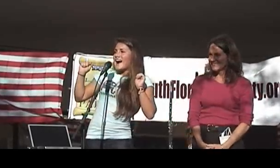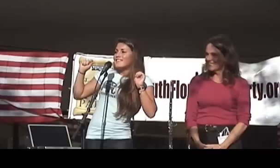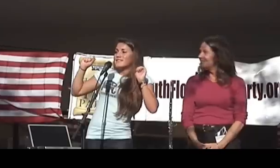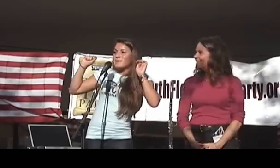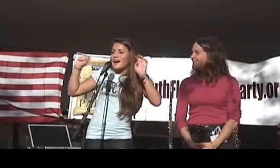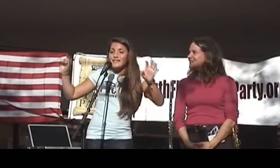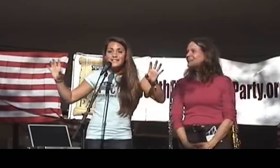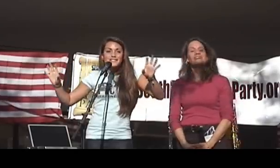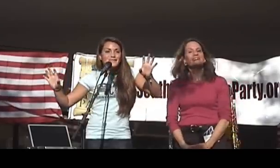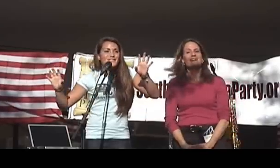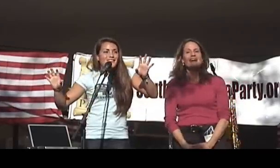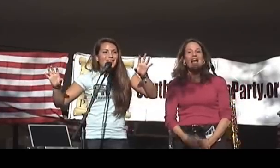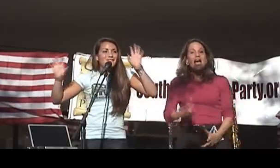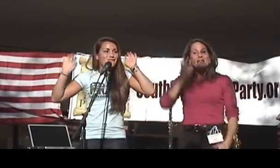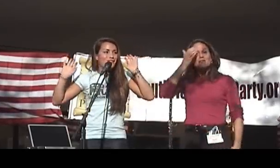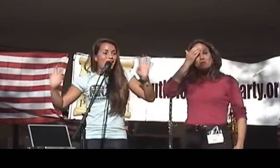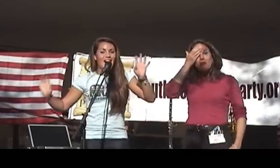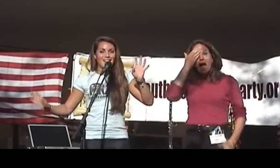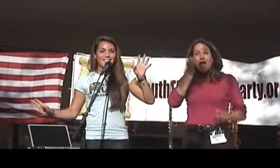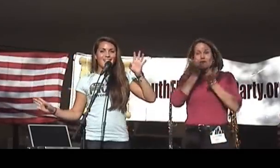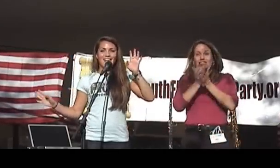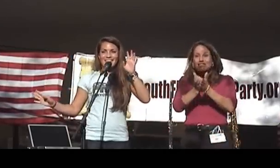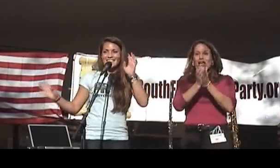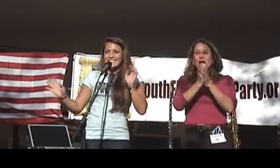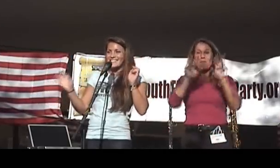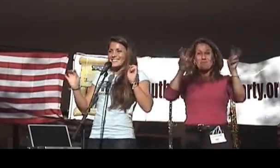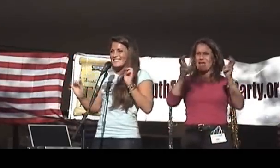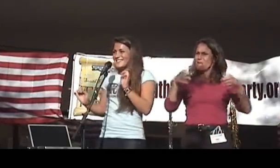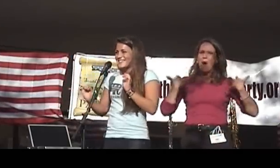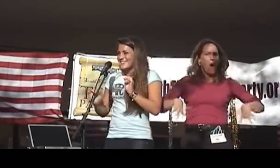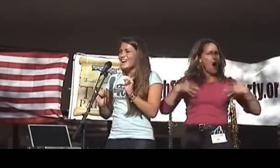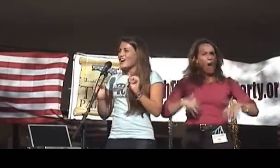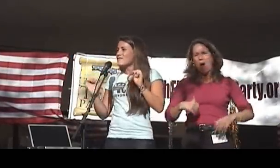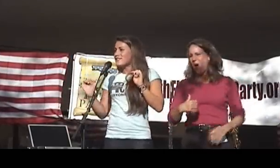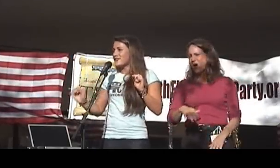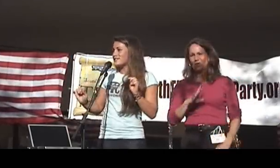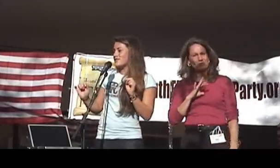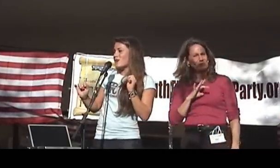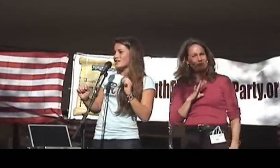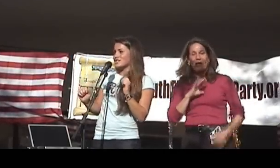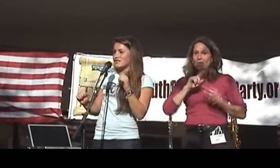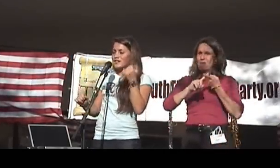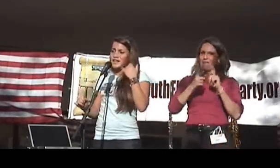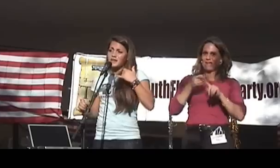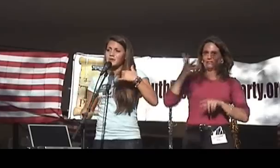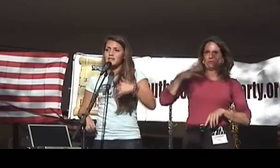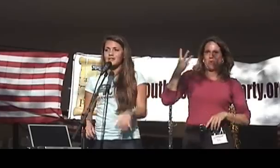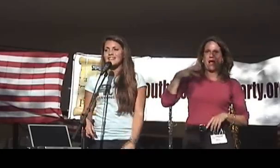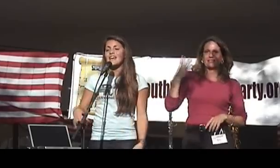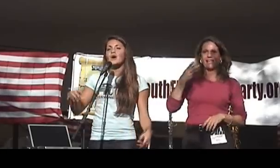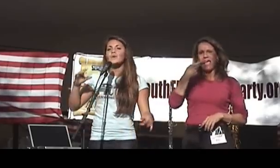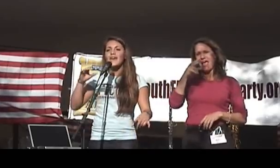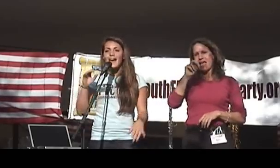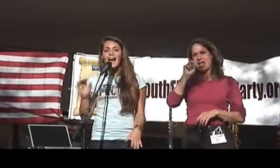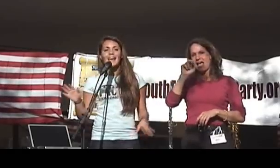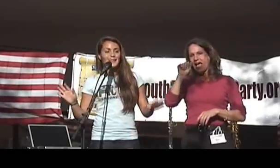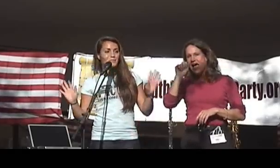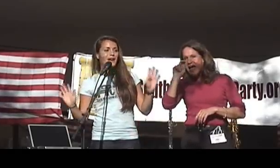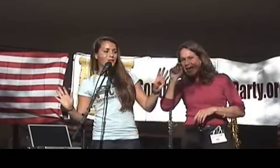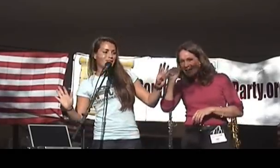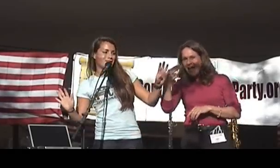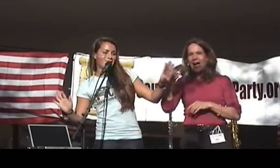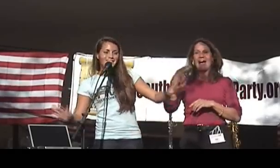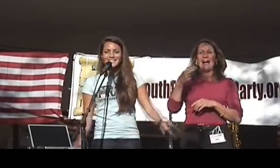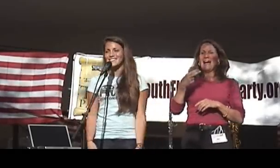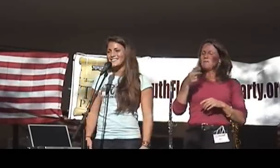And the pirate ship thing rocks. All my friends are in Washington. They're like, Hannah, we miss you. I like, oh yeah, I get